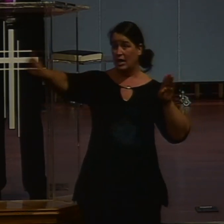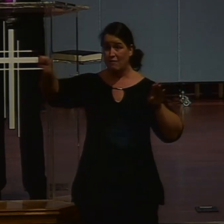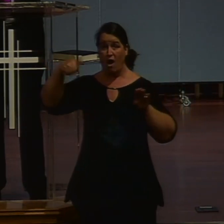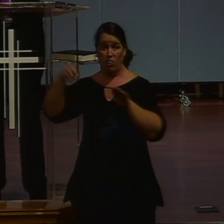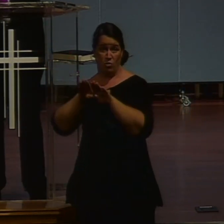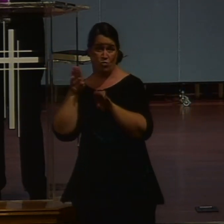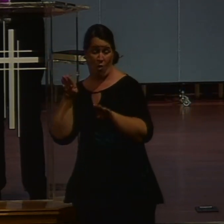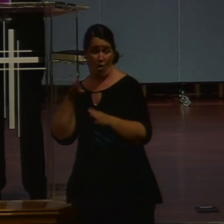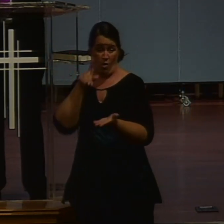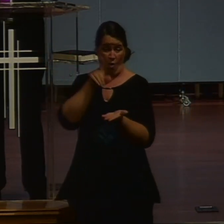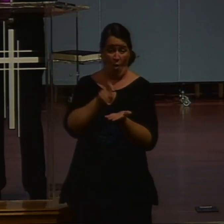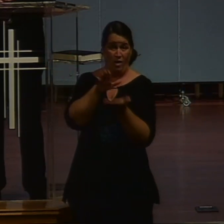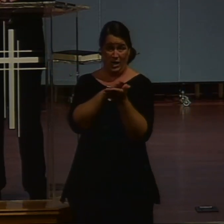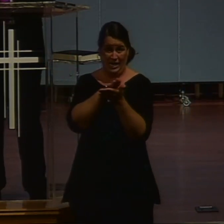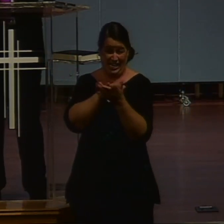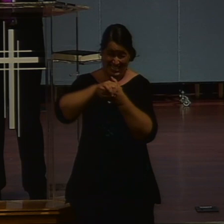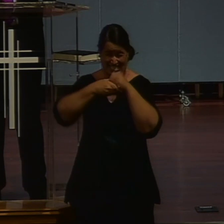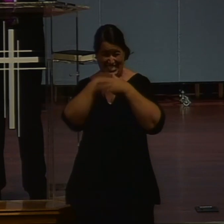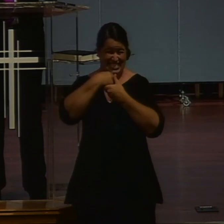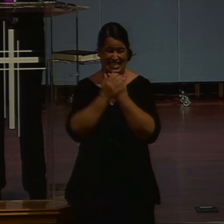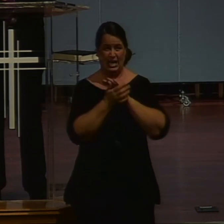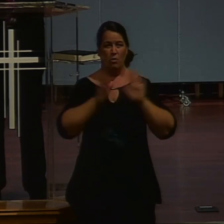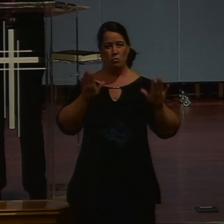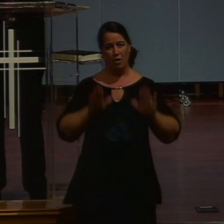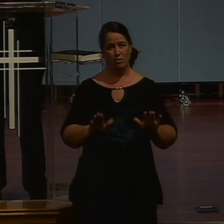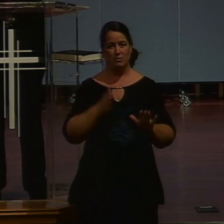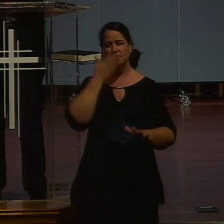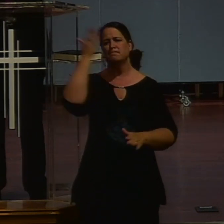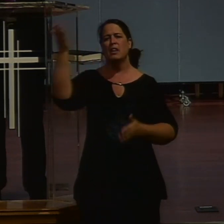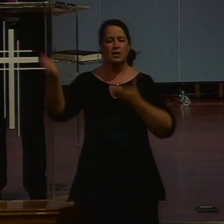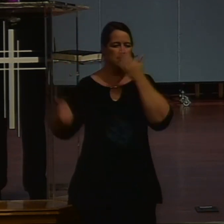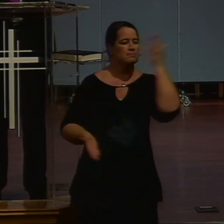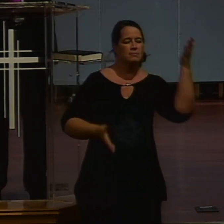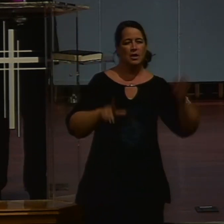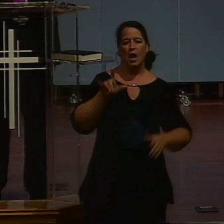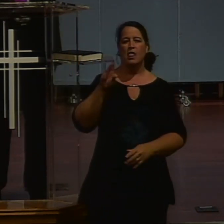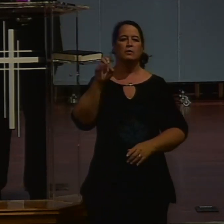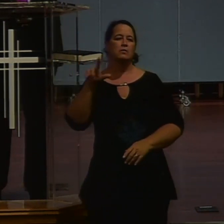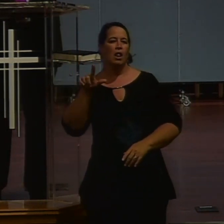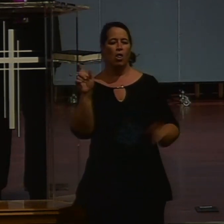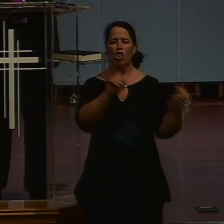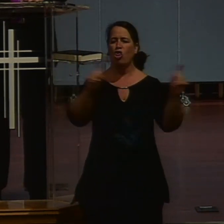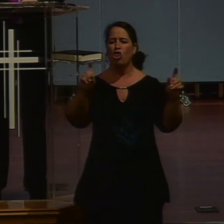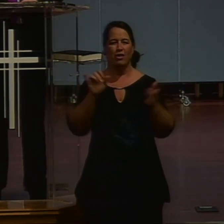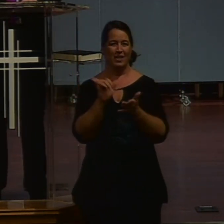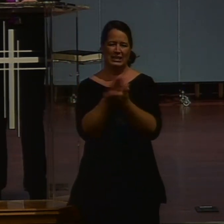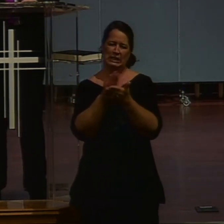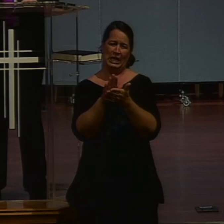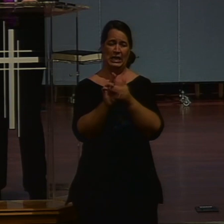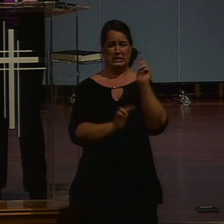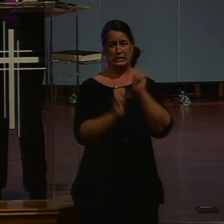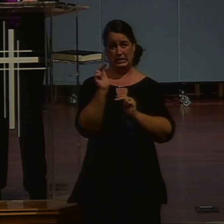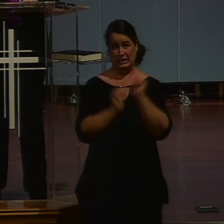clean that it's just going to be wonderful. You'll be able to smell Lysol and say, wow, this is a clean facility.